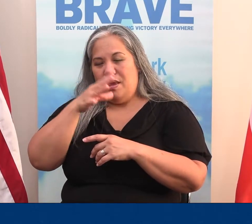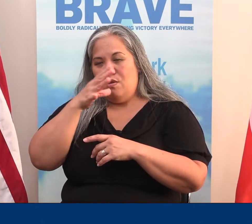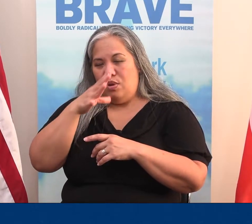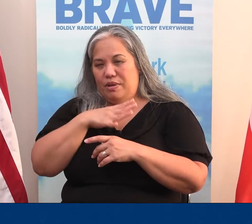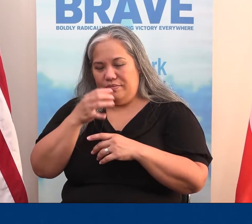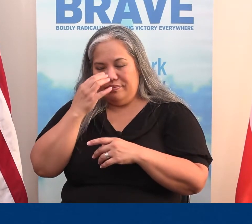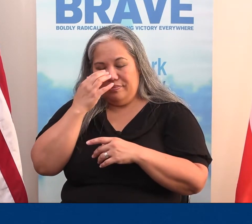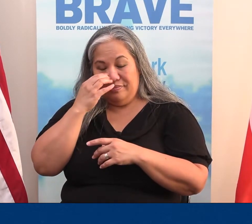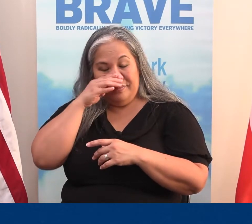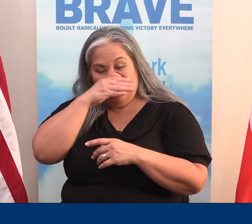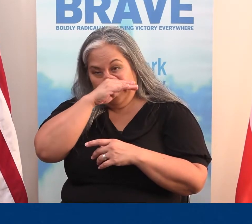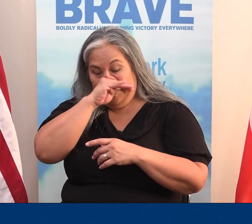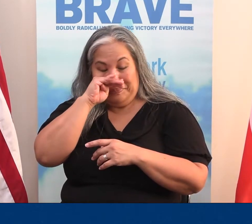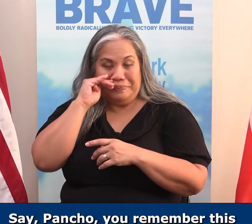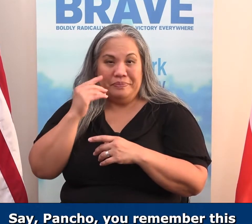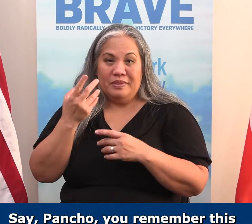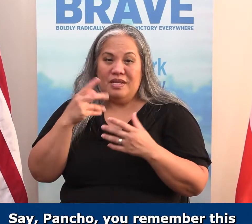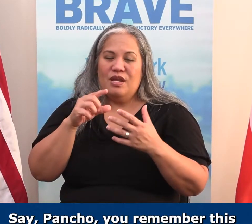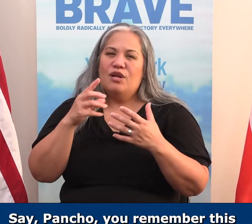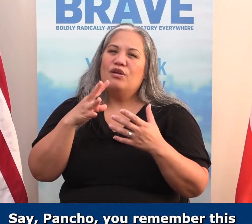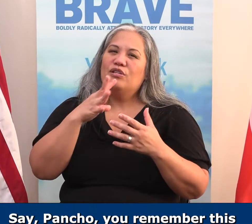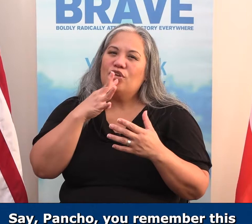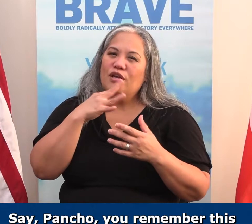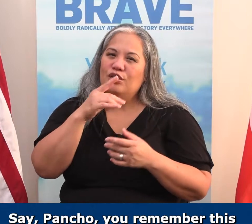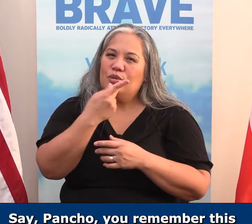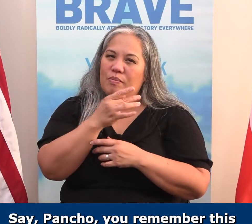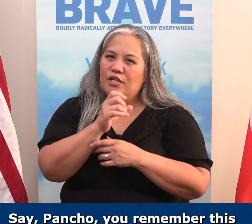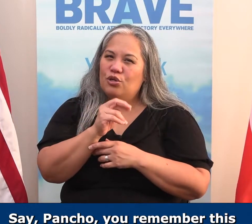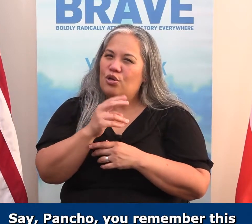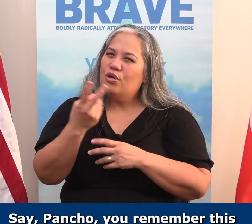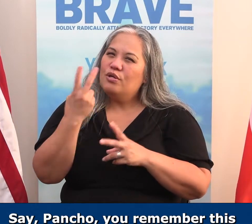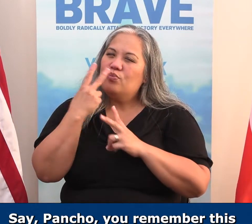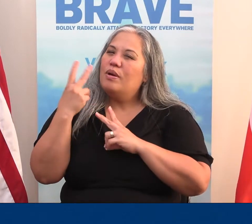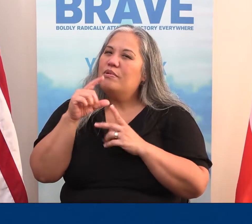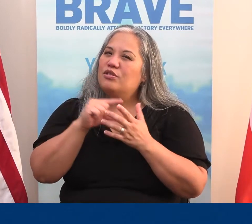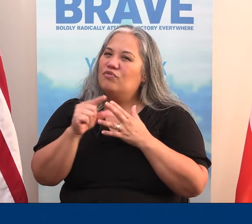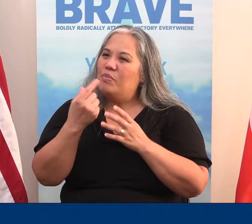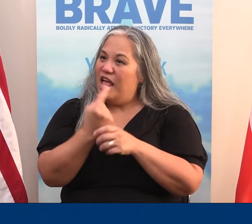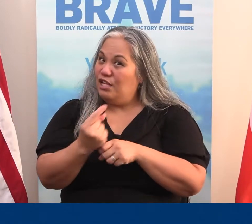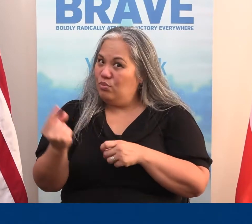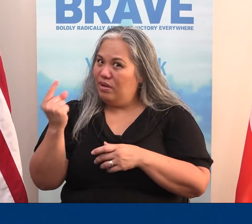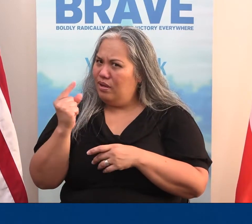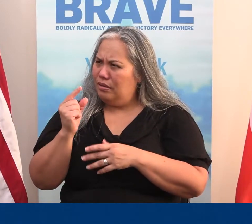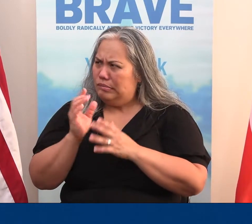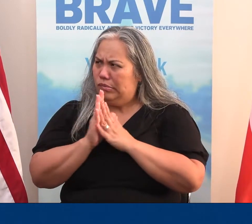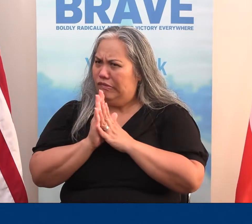you'd be talking to Poncho. You'd Poncho, you remember this scripture from last week? Prayerfully, he says, yes, amen.